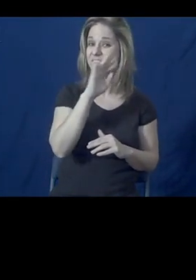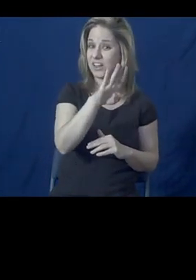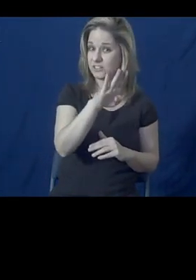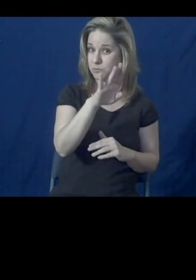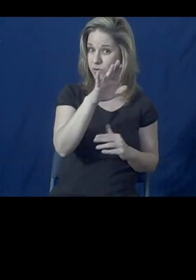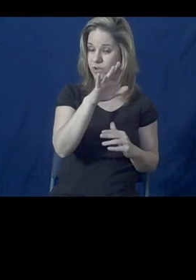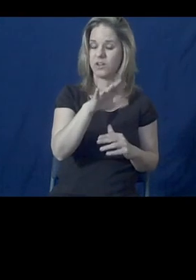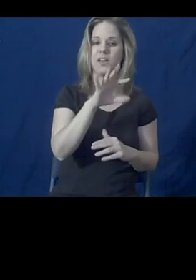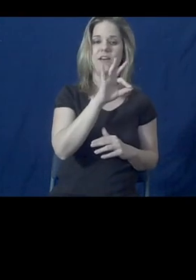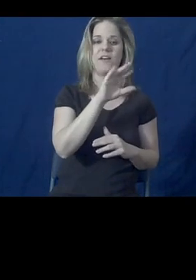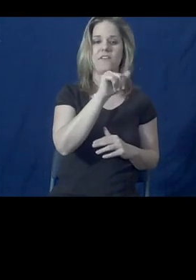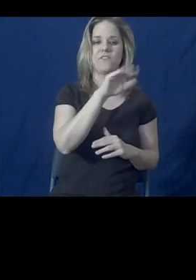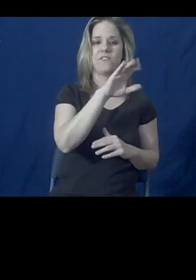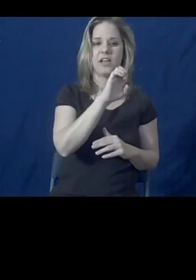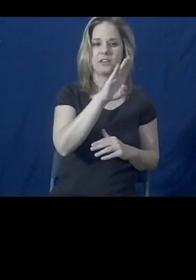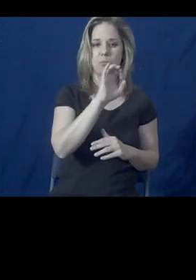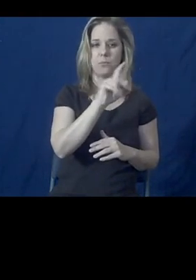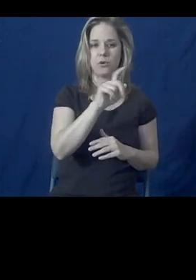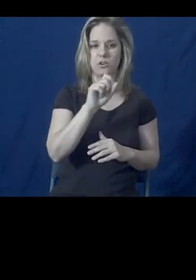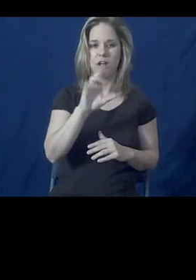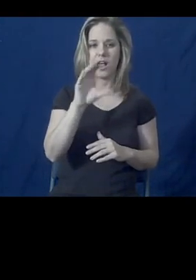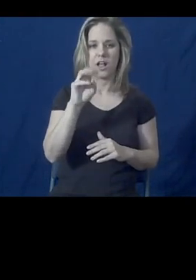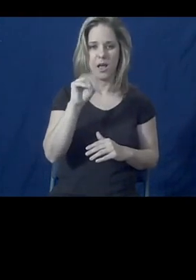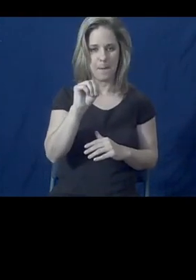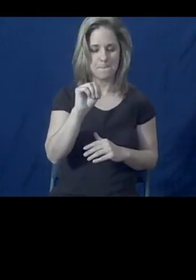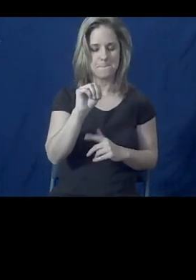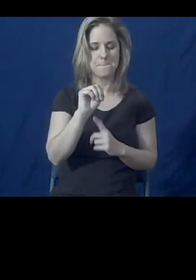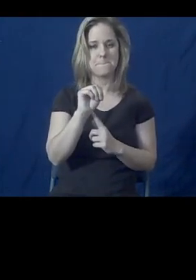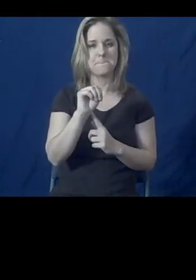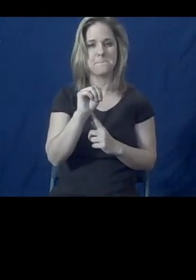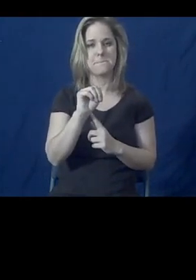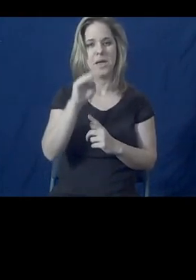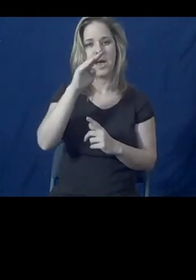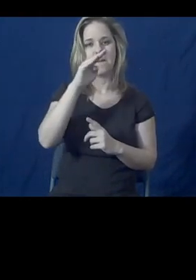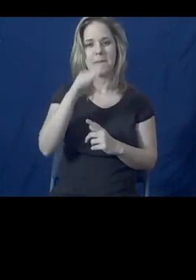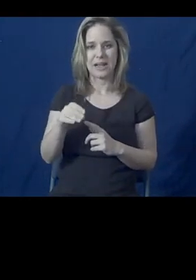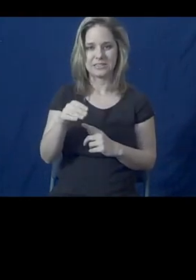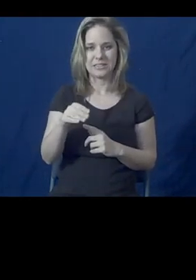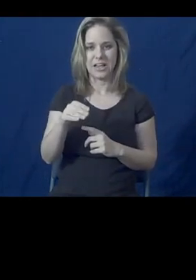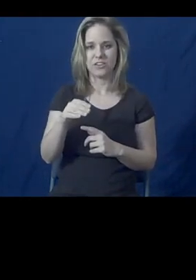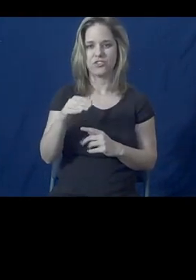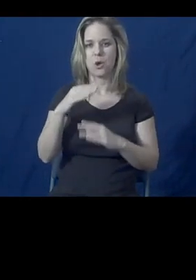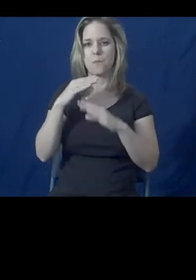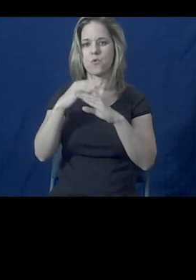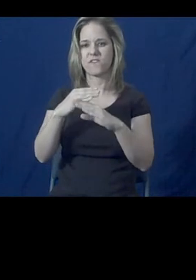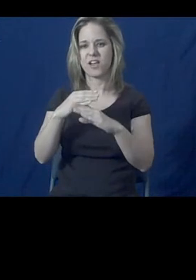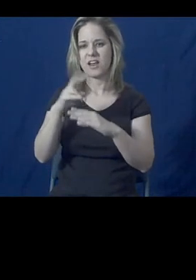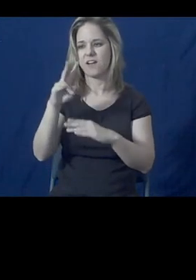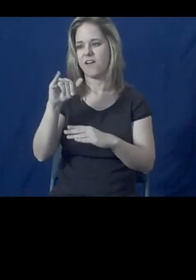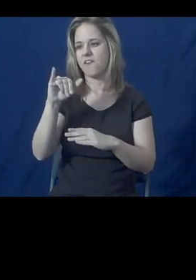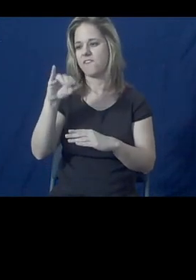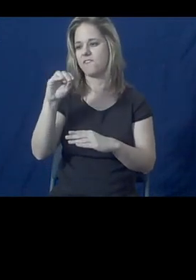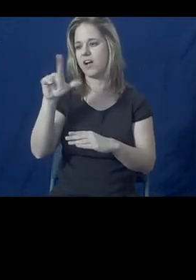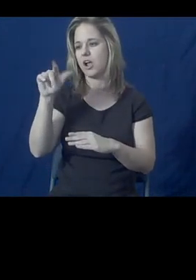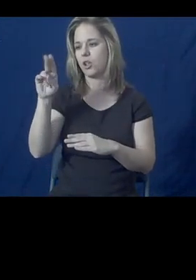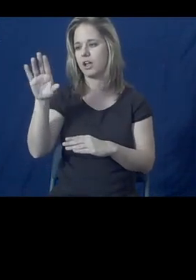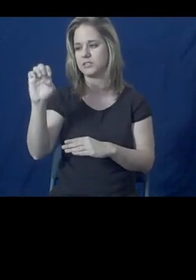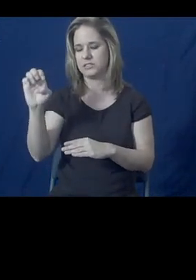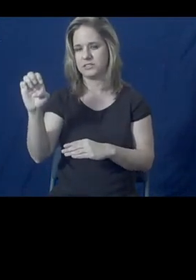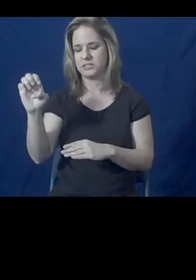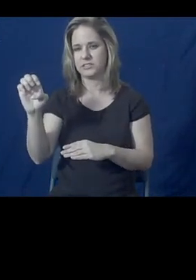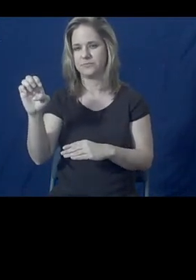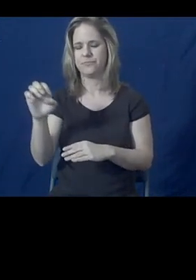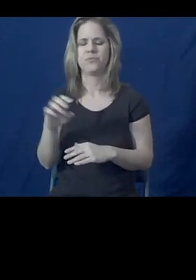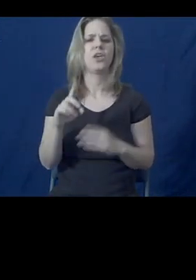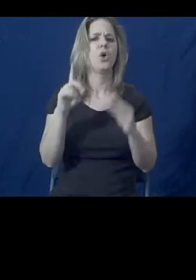.com, backslash, preventviolence. One other thing I just want to remind you,